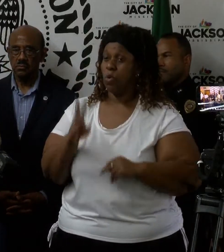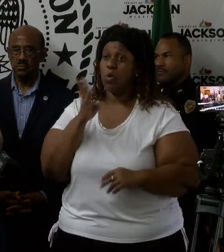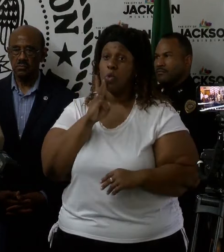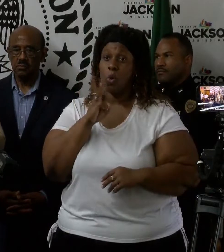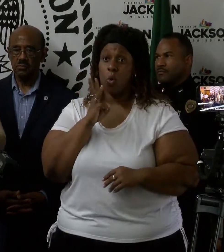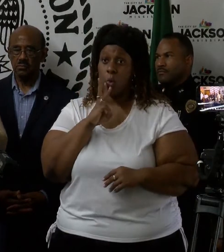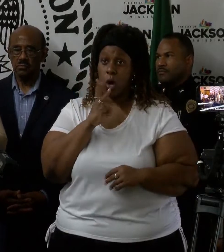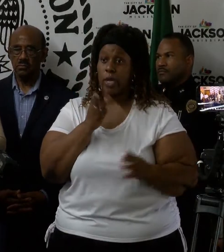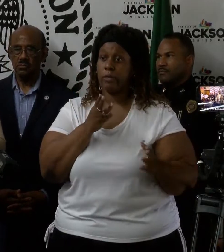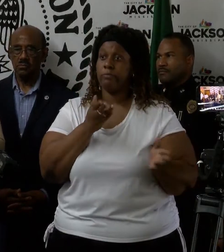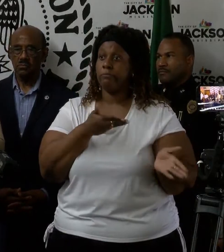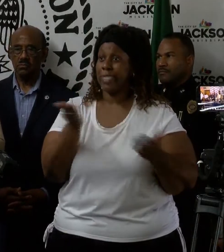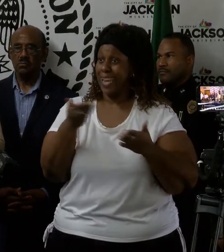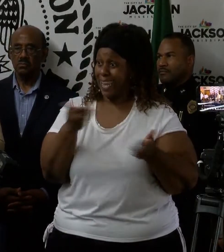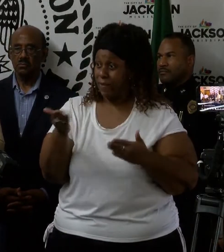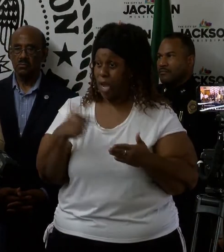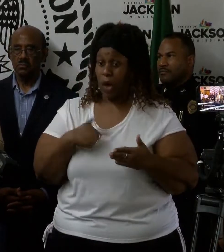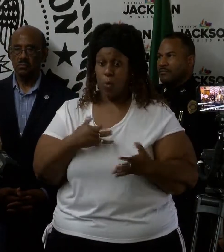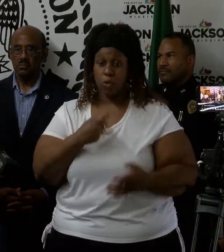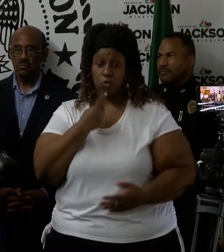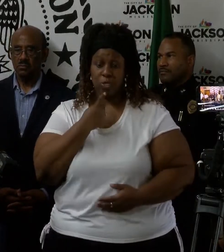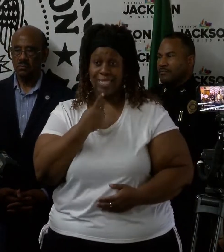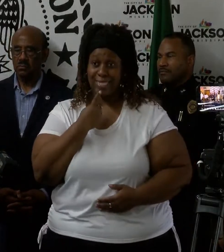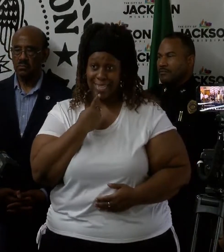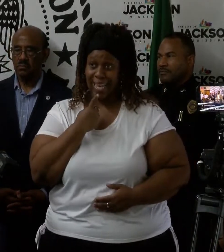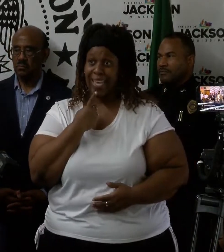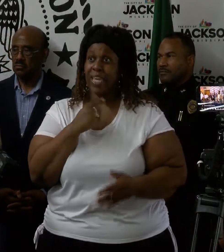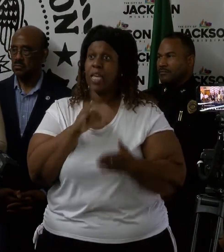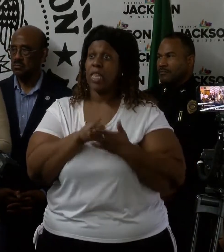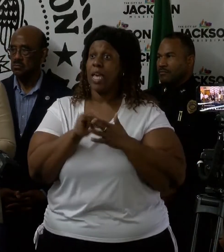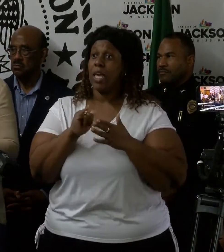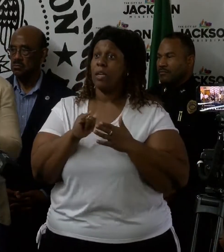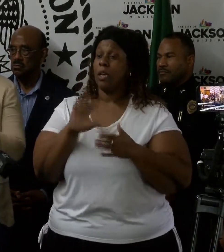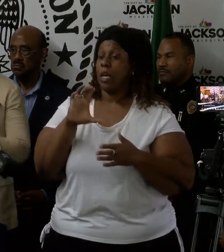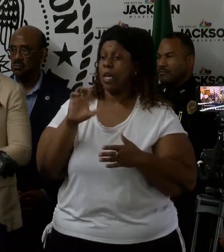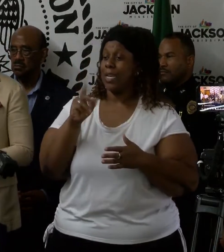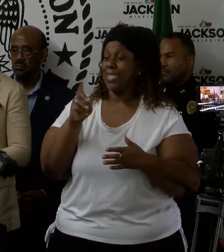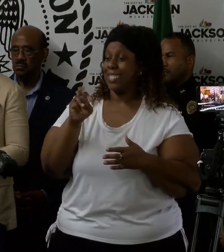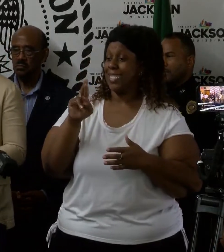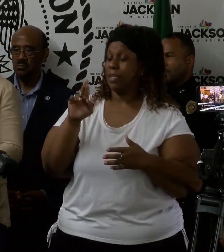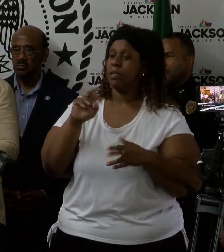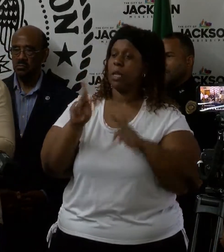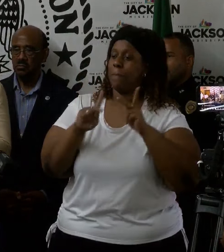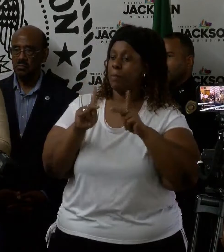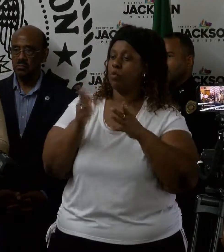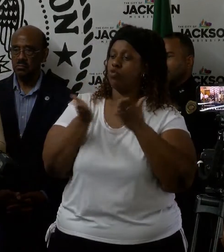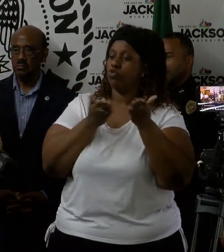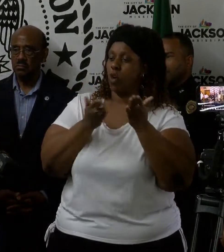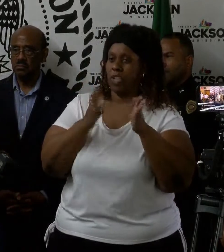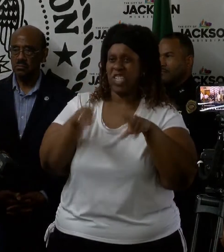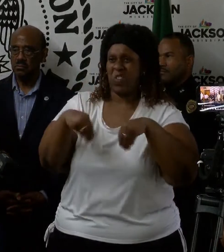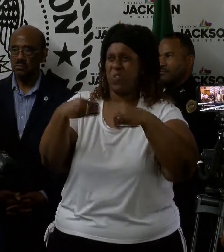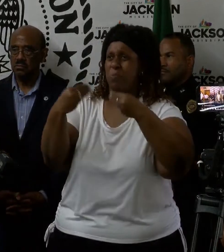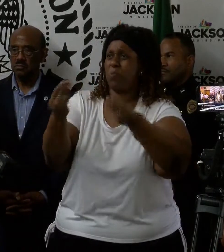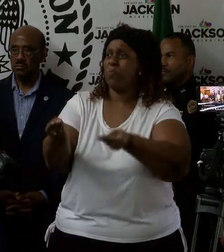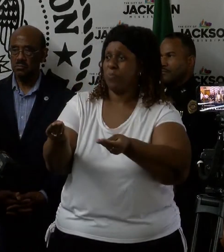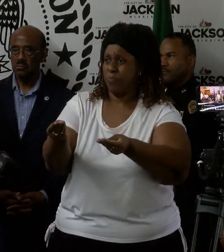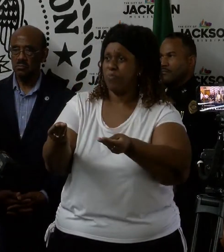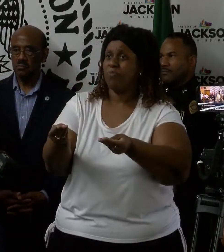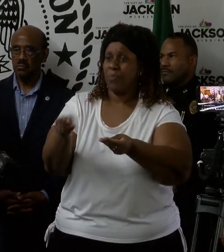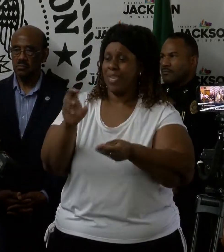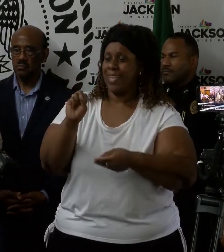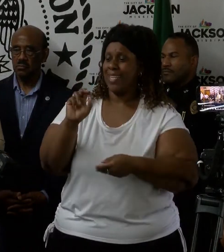delivery. I want to emphasize that constituent services is prioritizing the distribution of